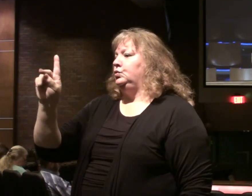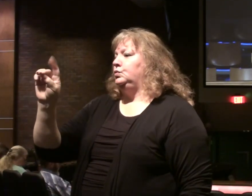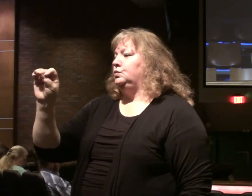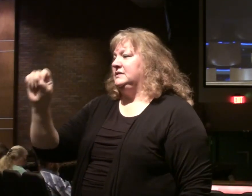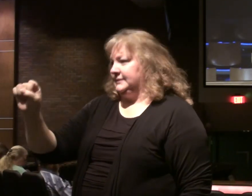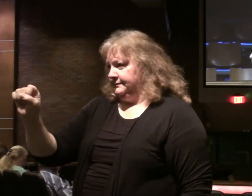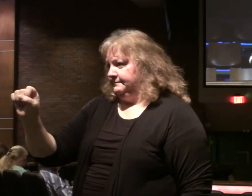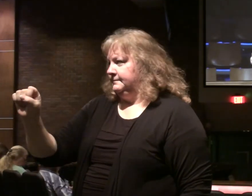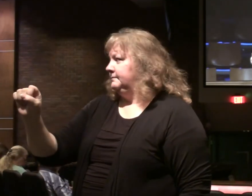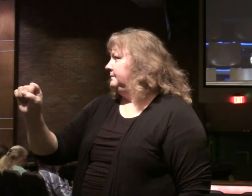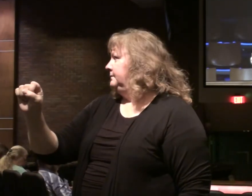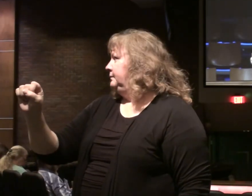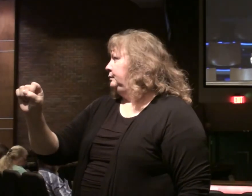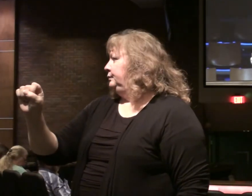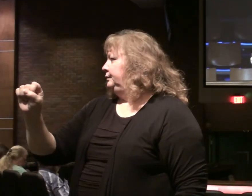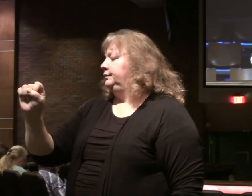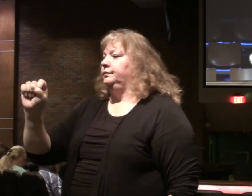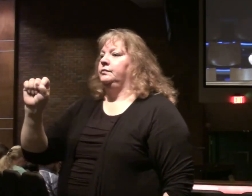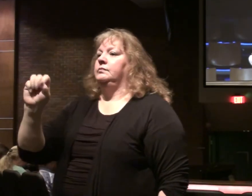Matthew chapter 5.